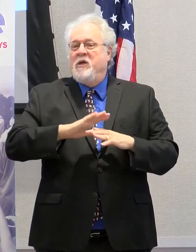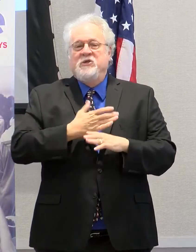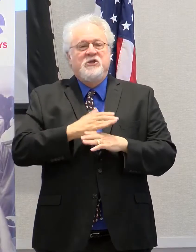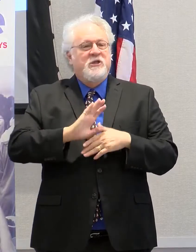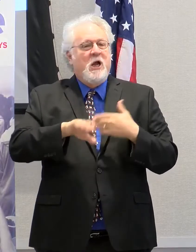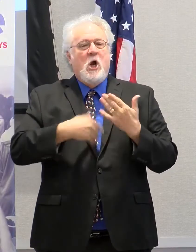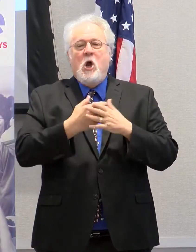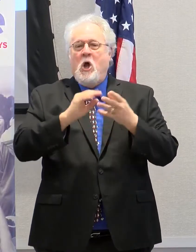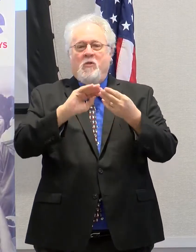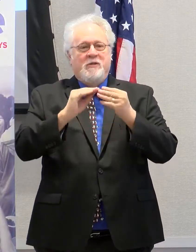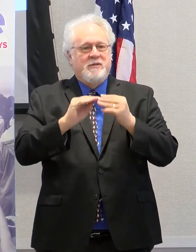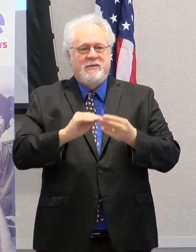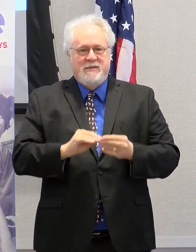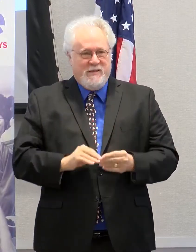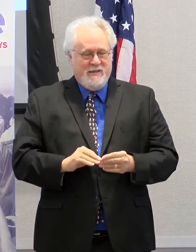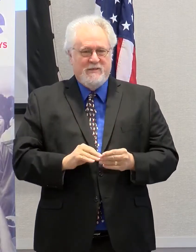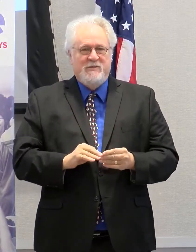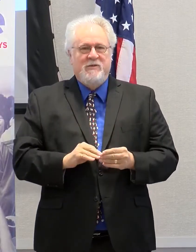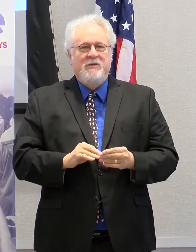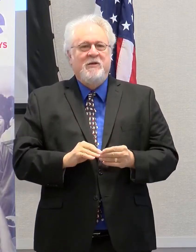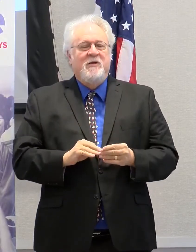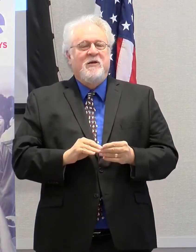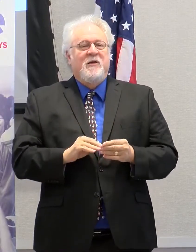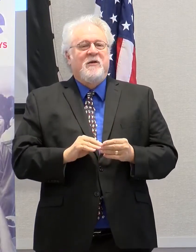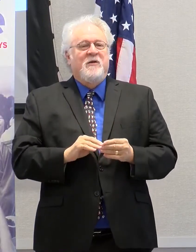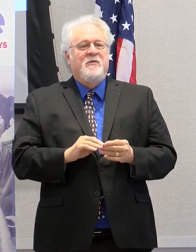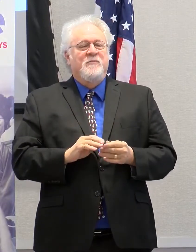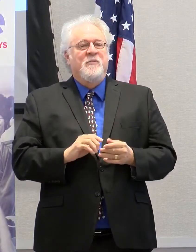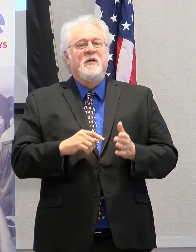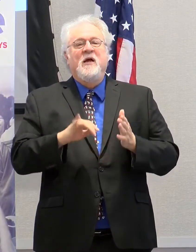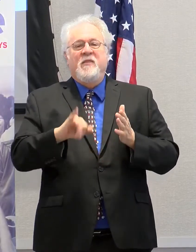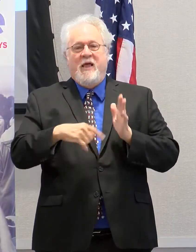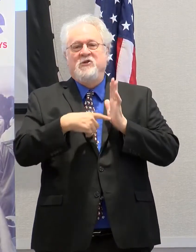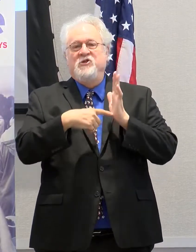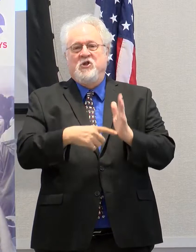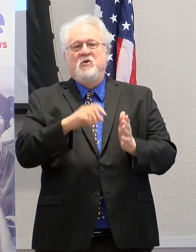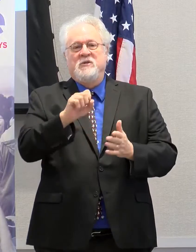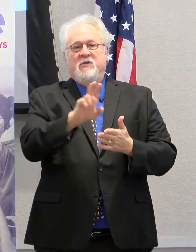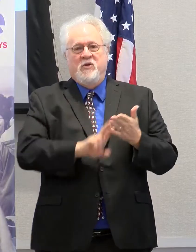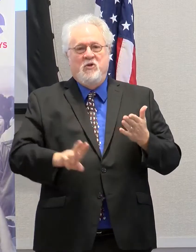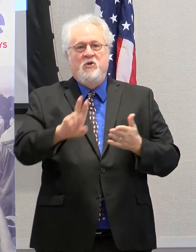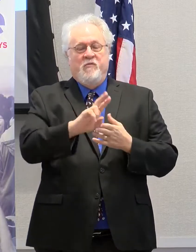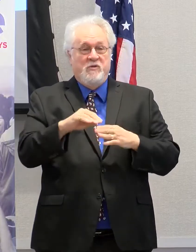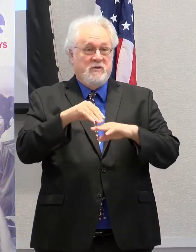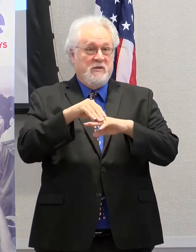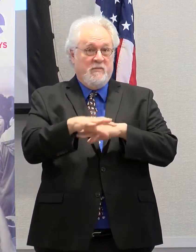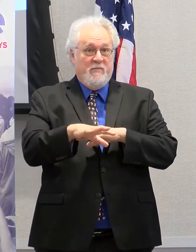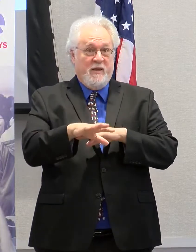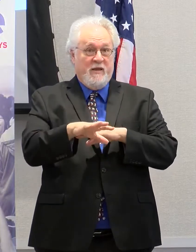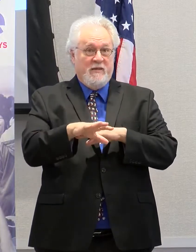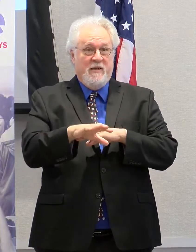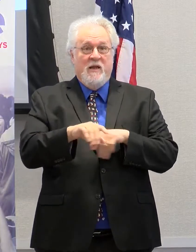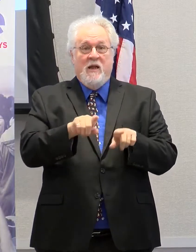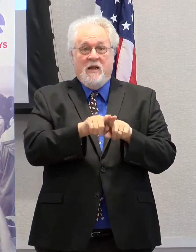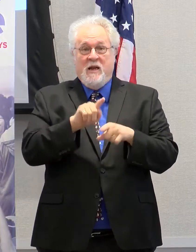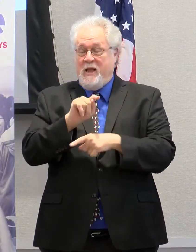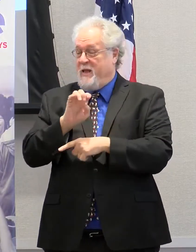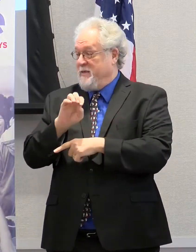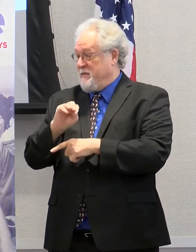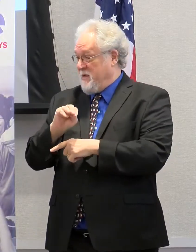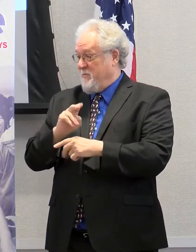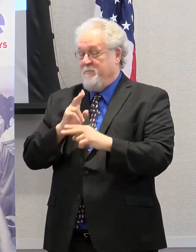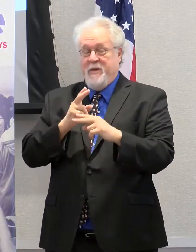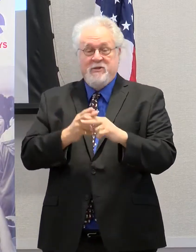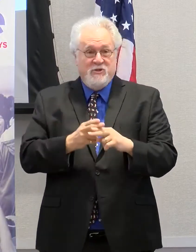the statistics that speaks to Southern University's impact. As Tom made